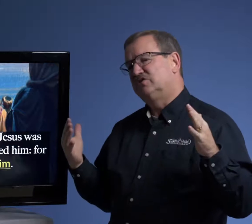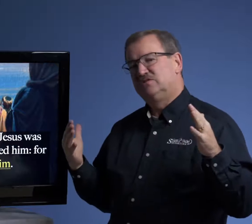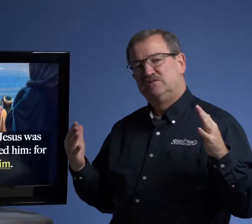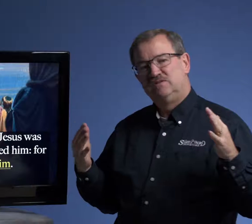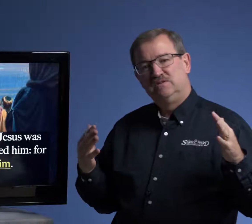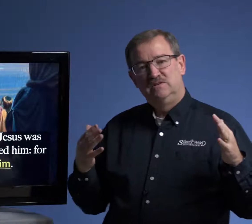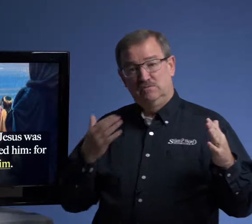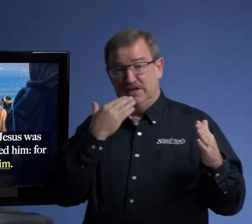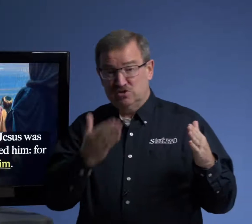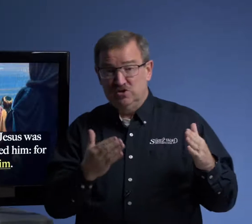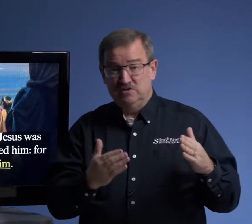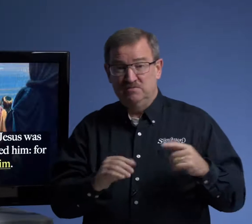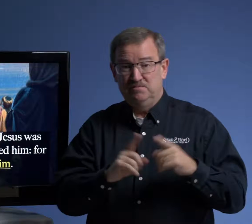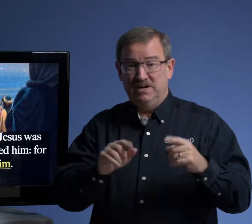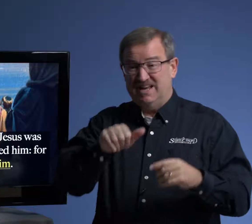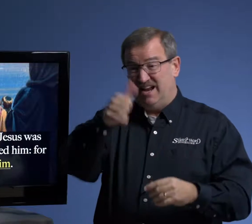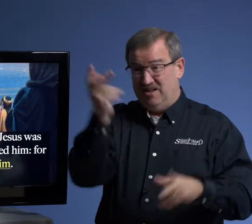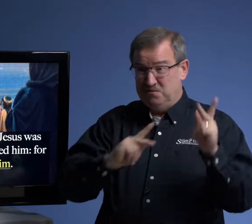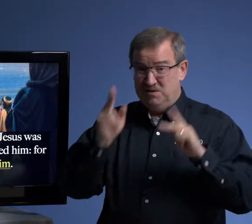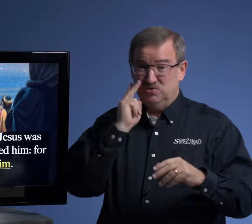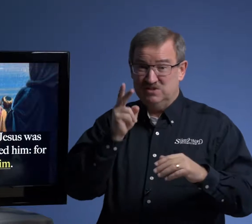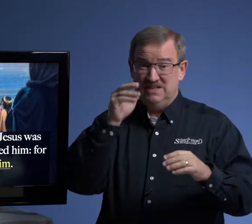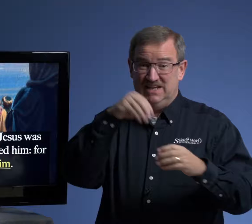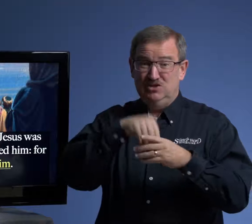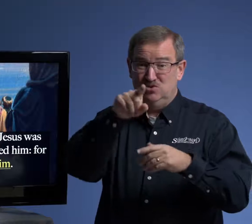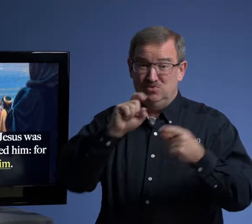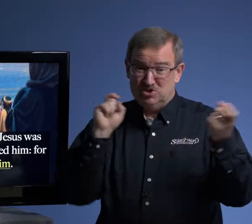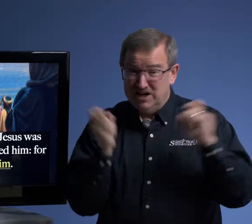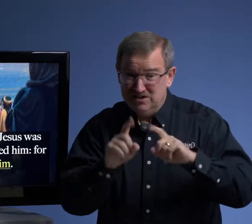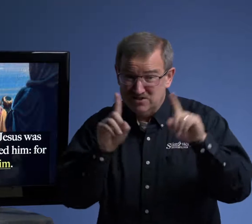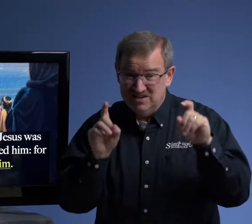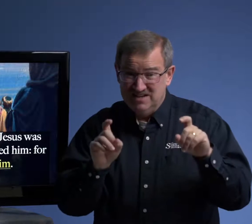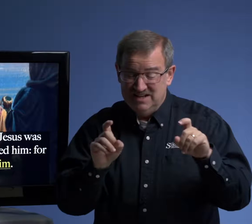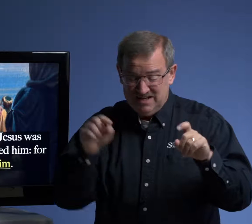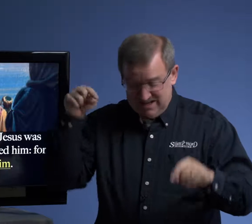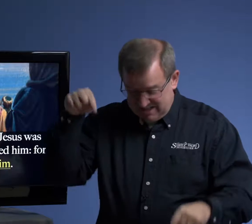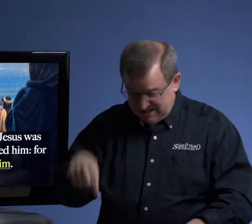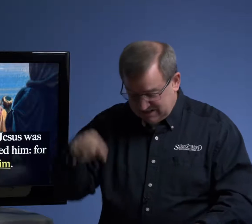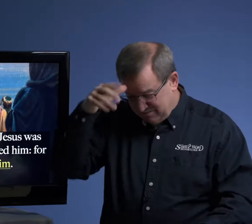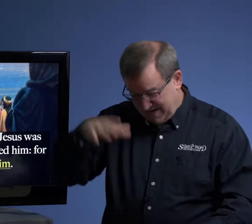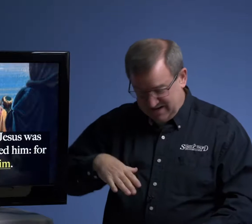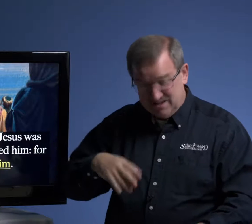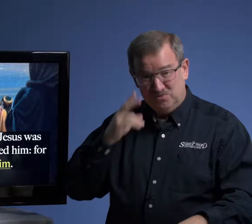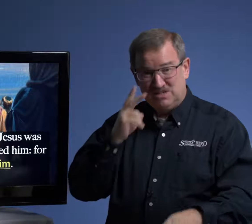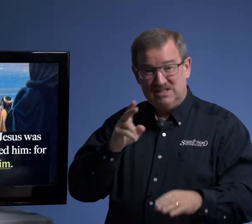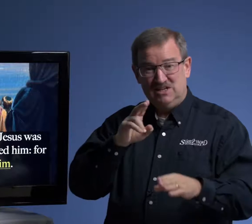finished. That's good. But can other people see in you the change? This man that we see